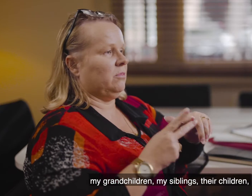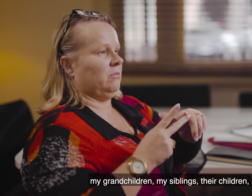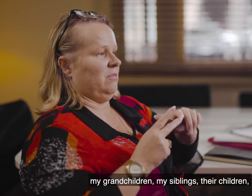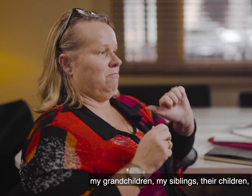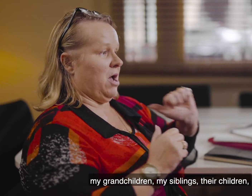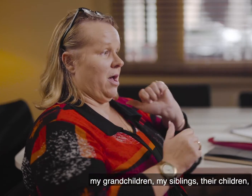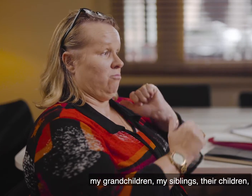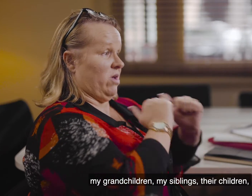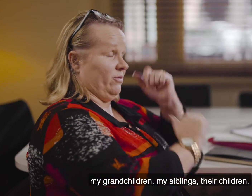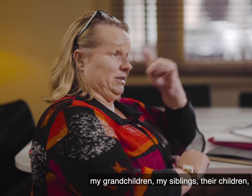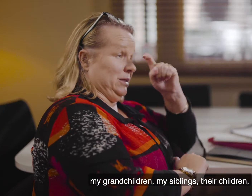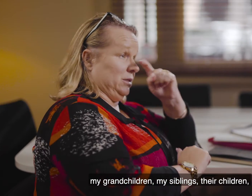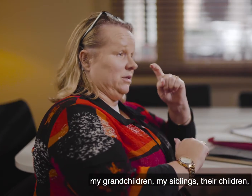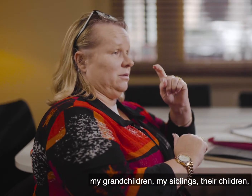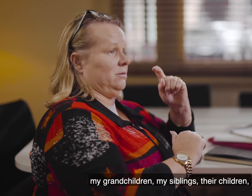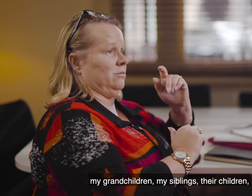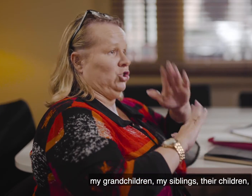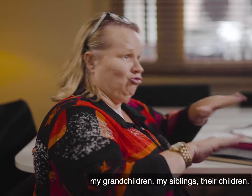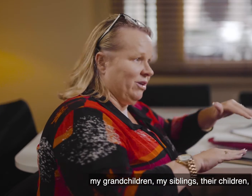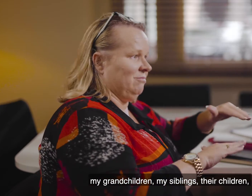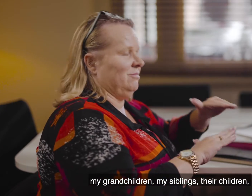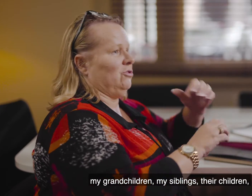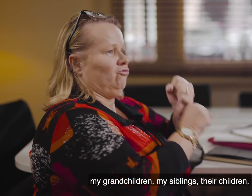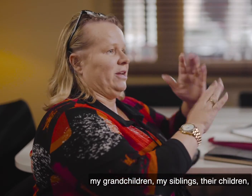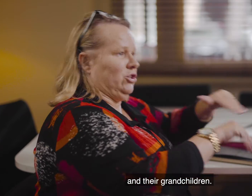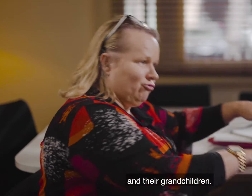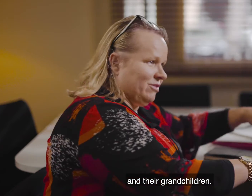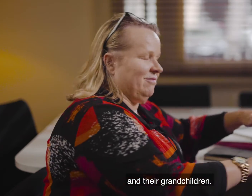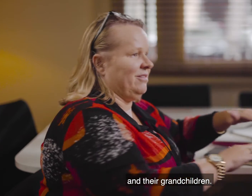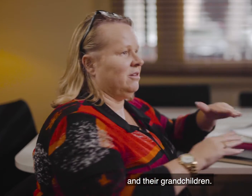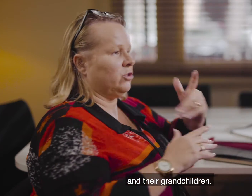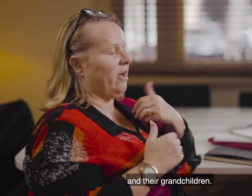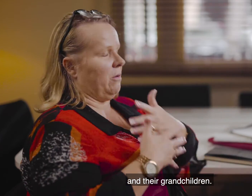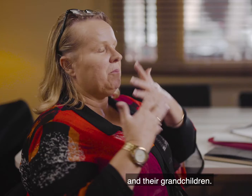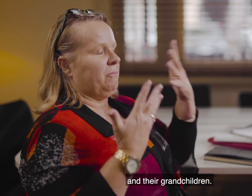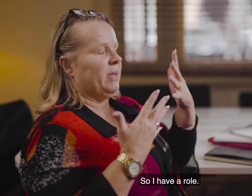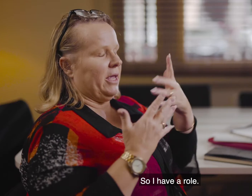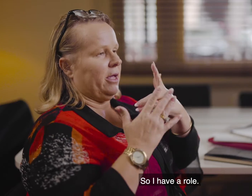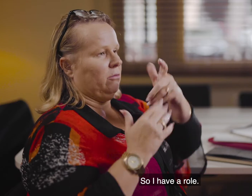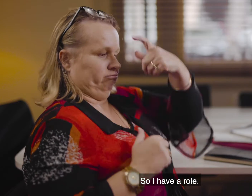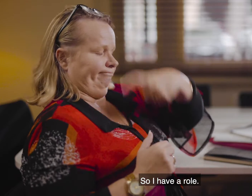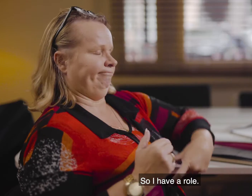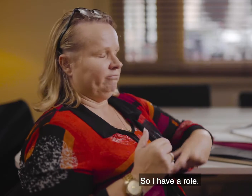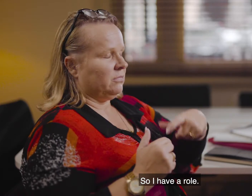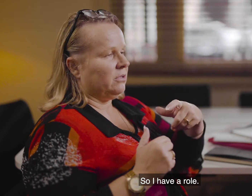my grandchildren, my siblings, their children and their grandchildren. So, I have a role.